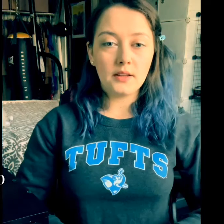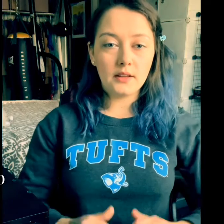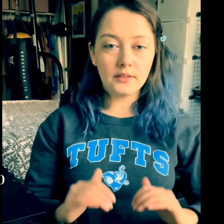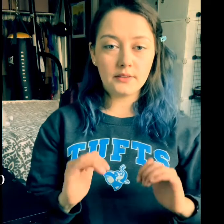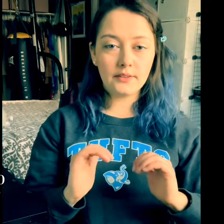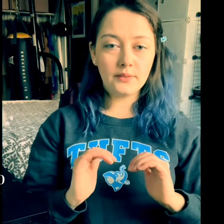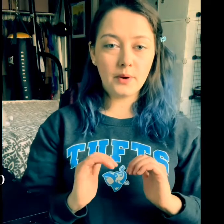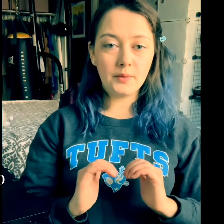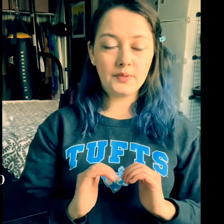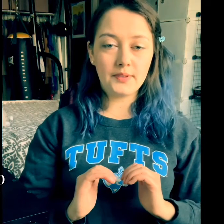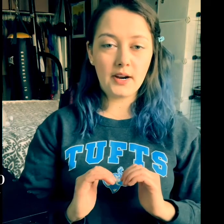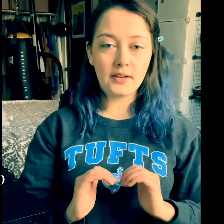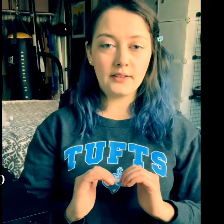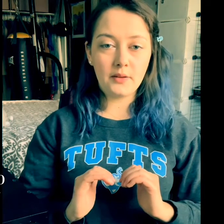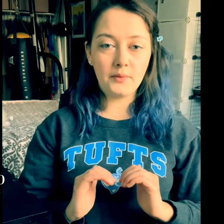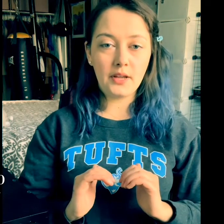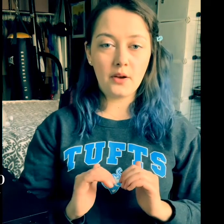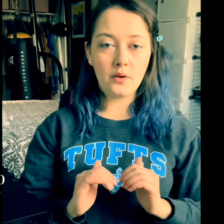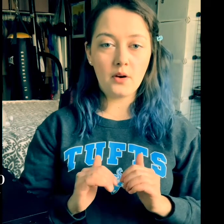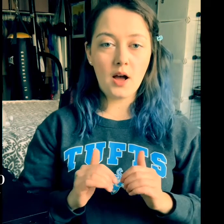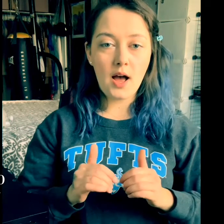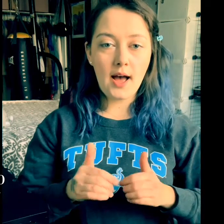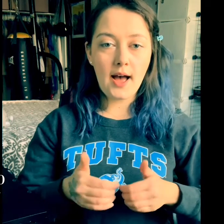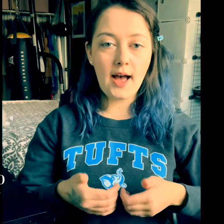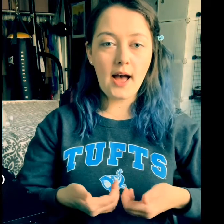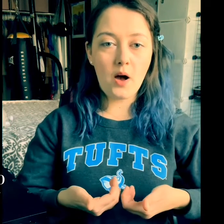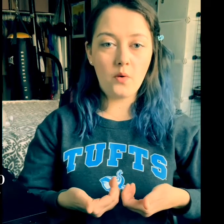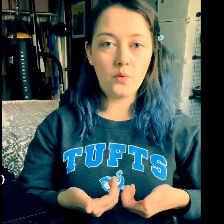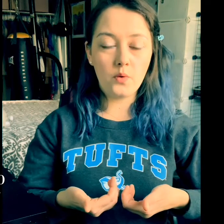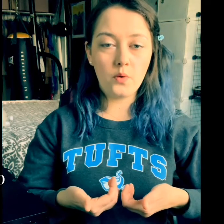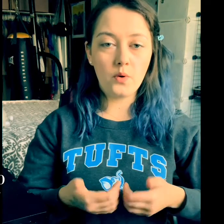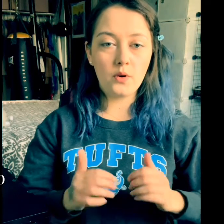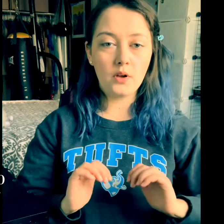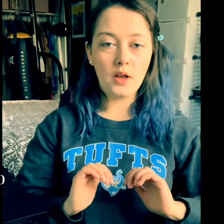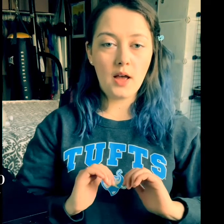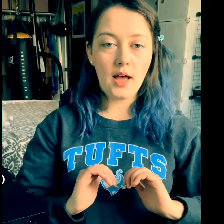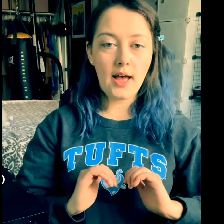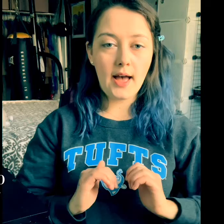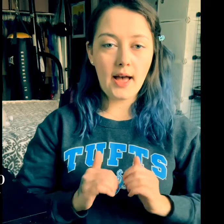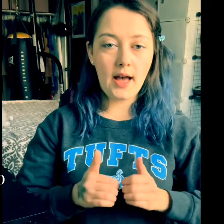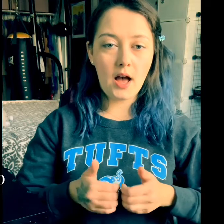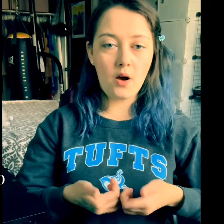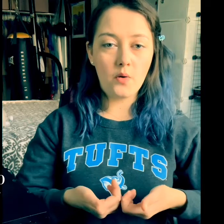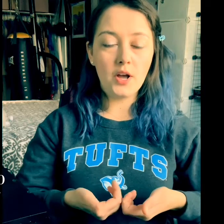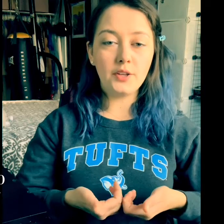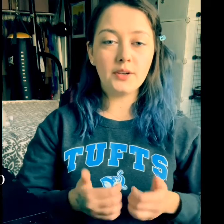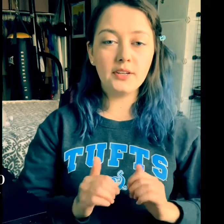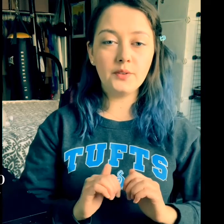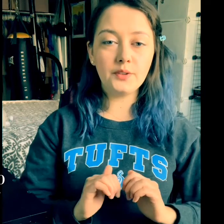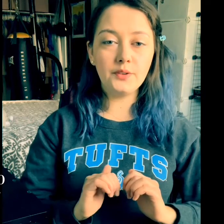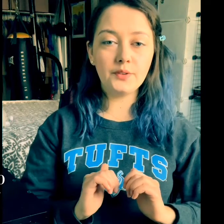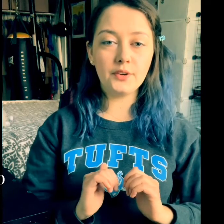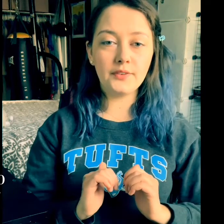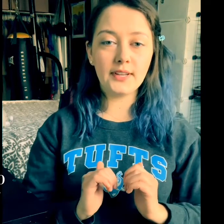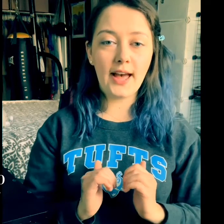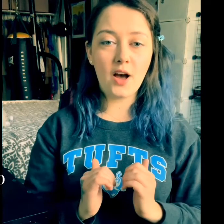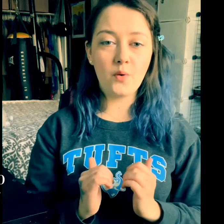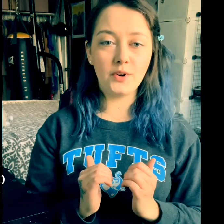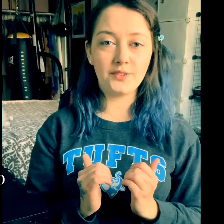This is where we start And then we go How How How You can also do sort of an outwards